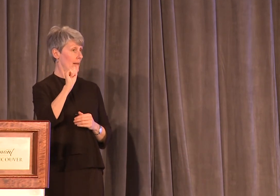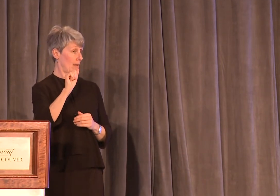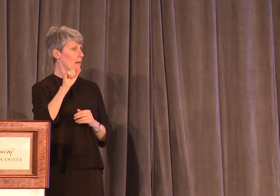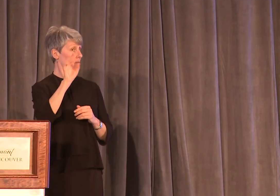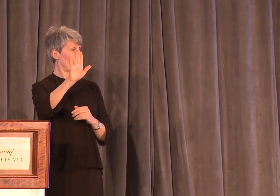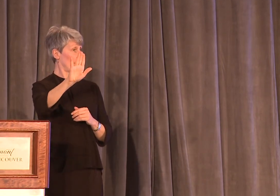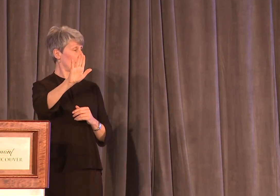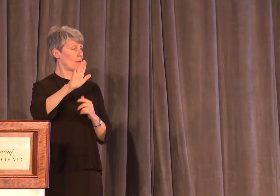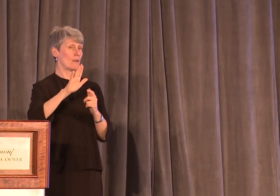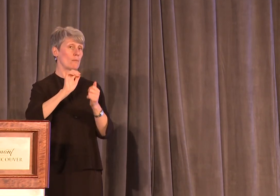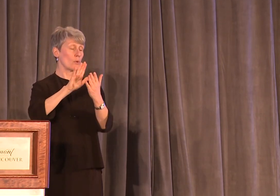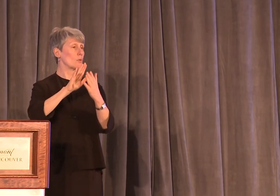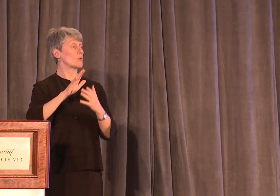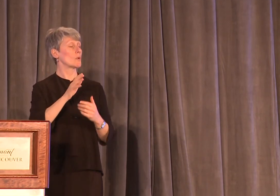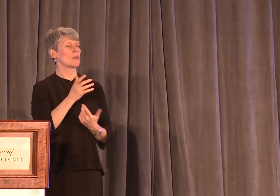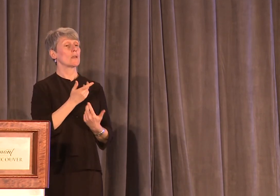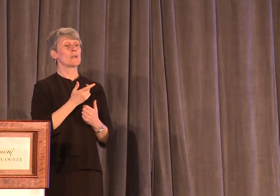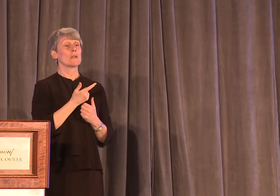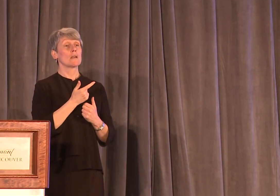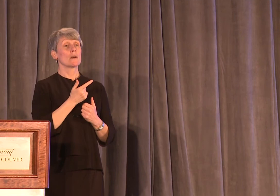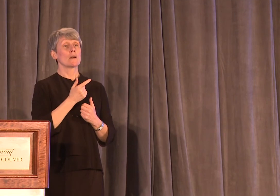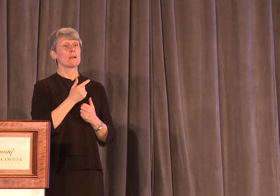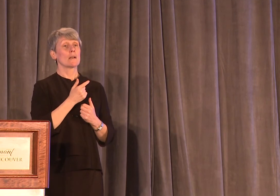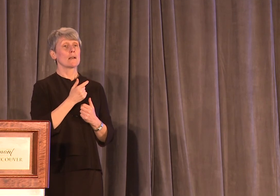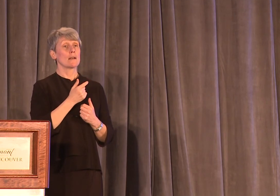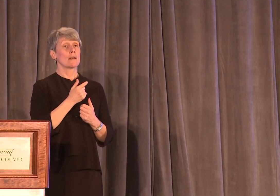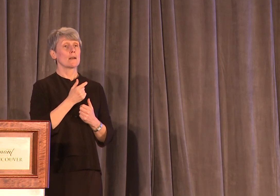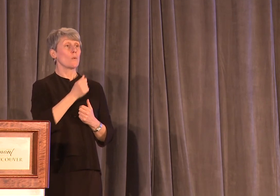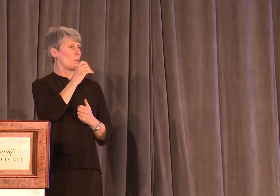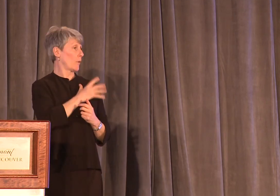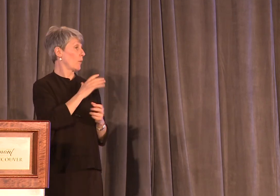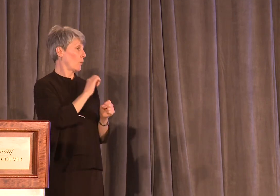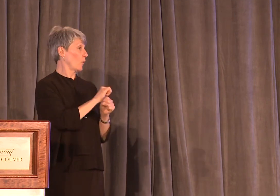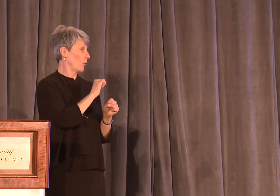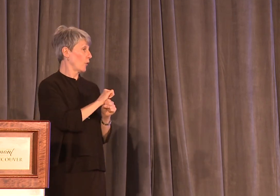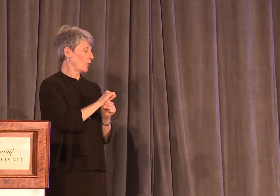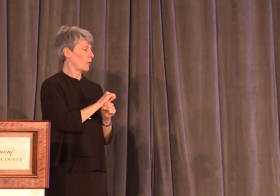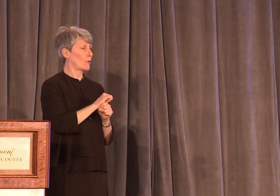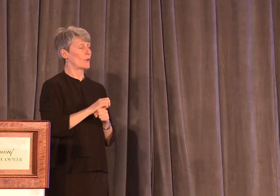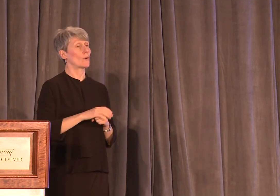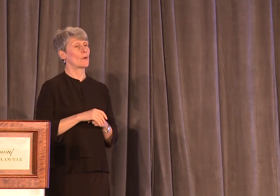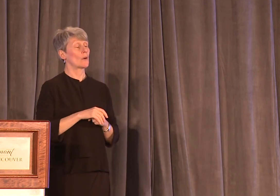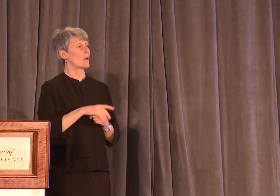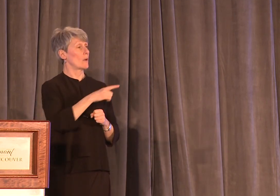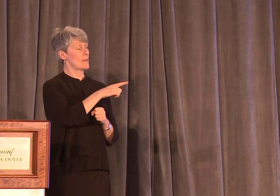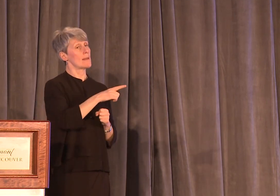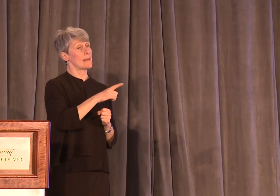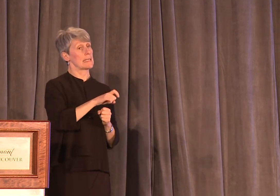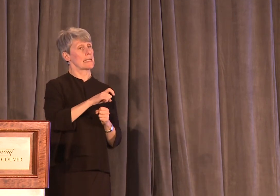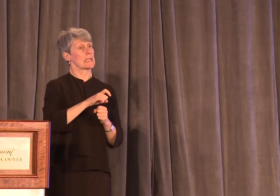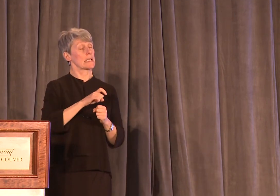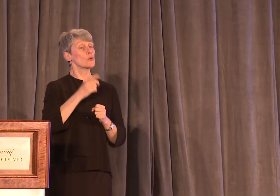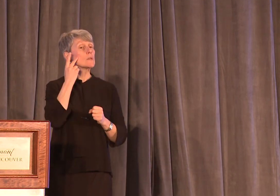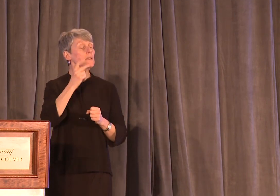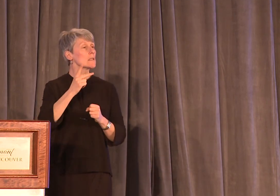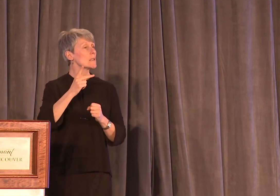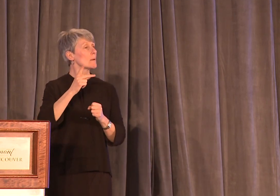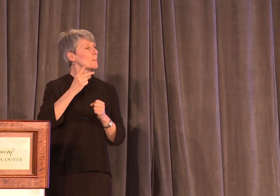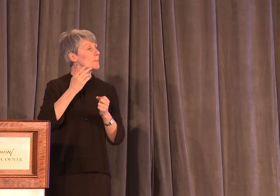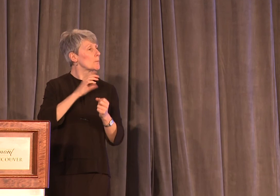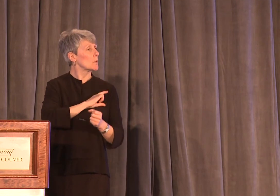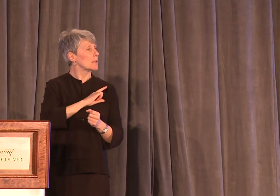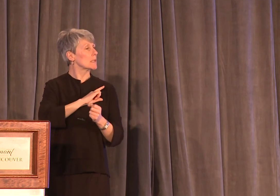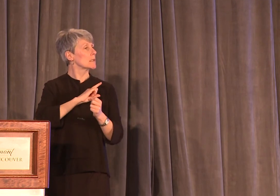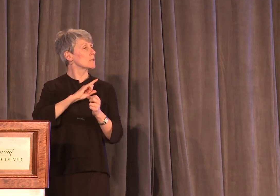entails civilian violence against women workers being given access to raw police files to review